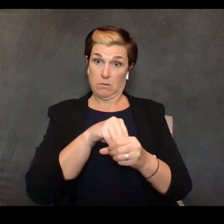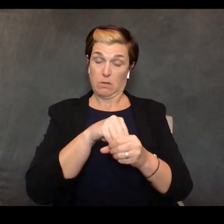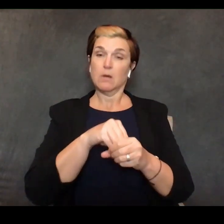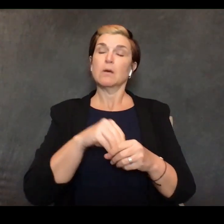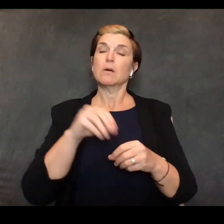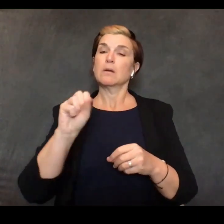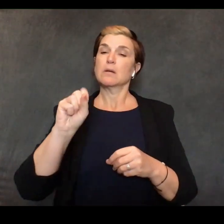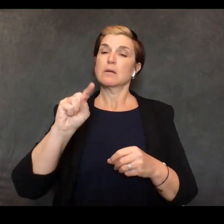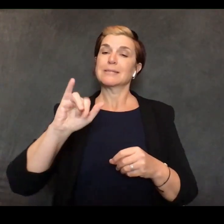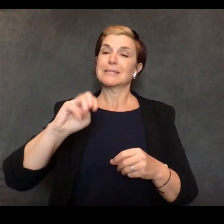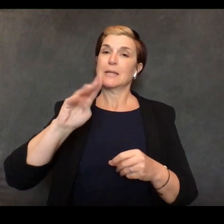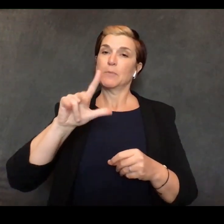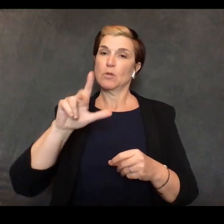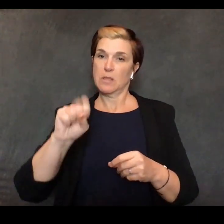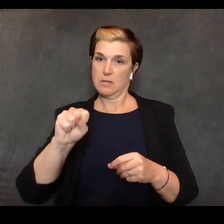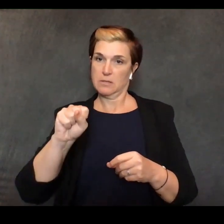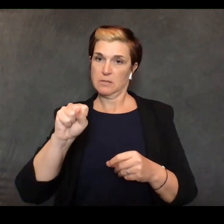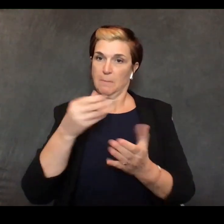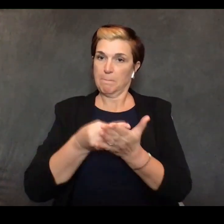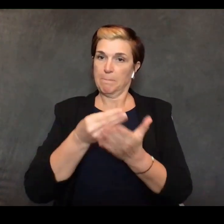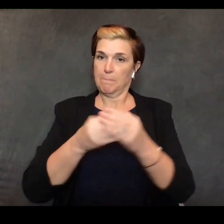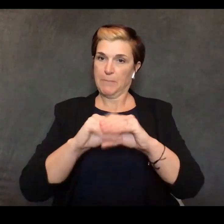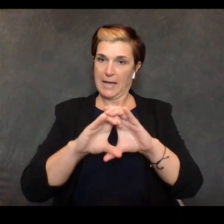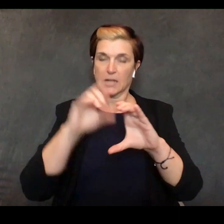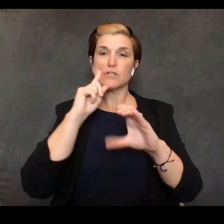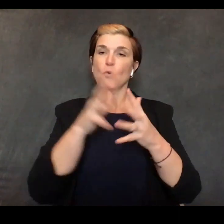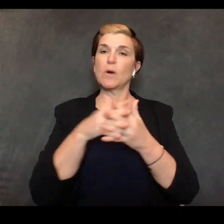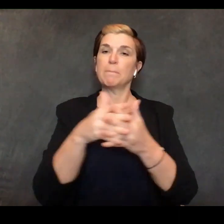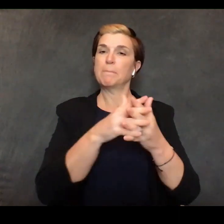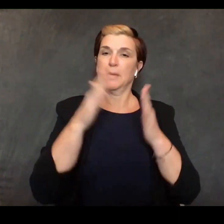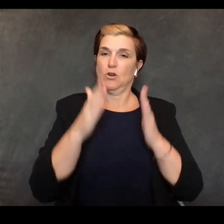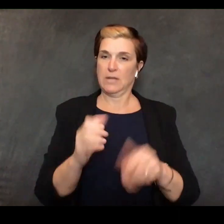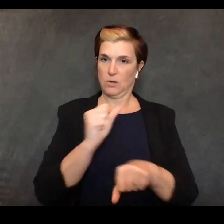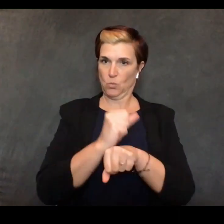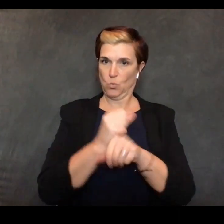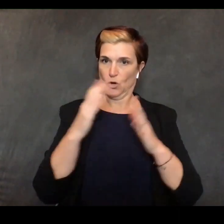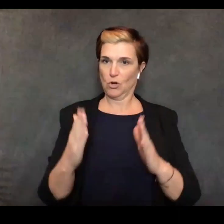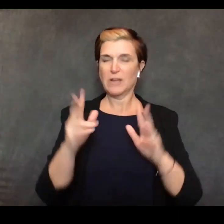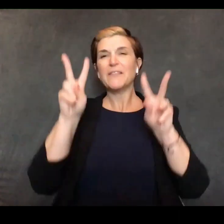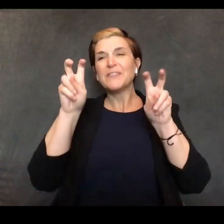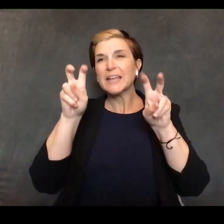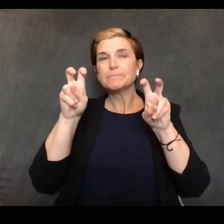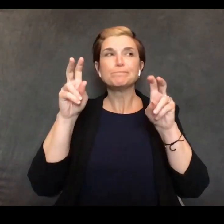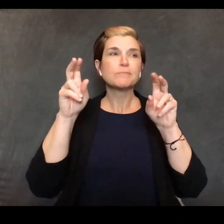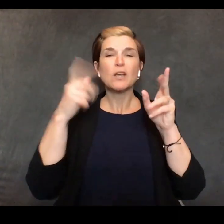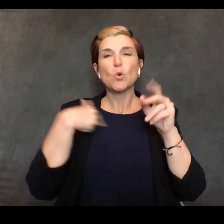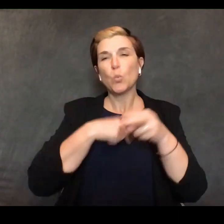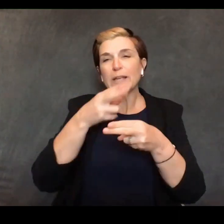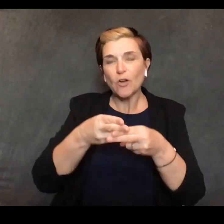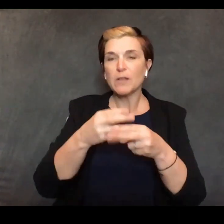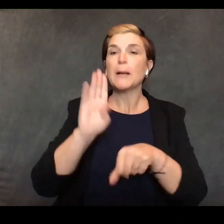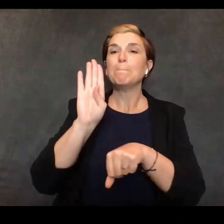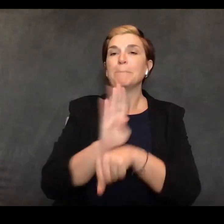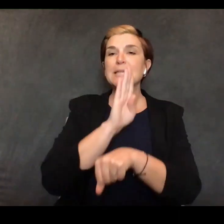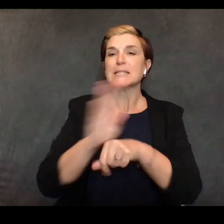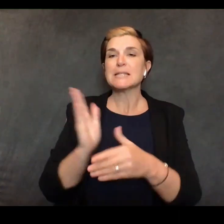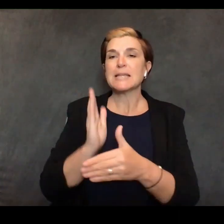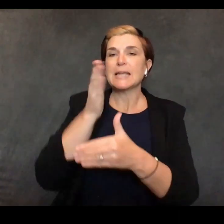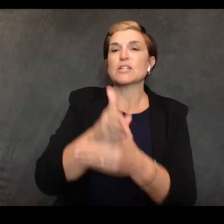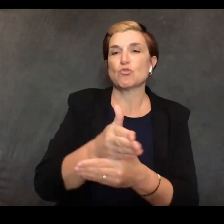uh... you can think of this as something like business interruption payments for the american workers thank you do you have any questions for the